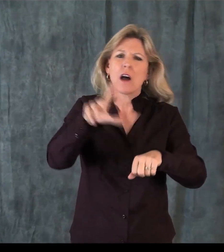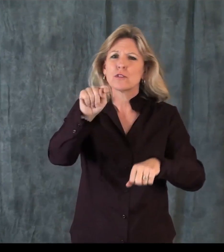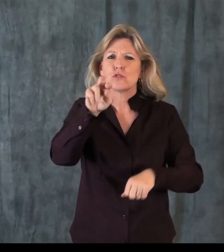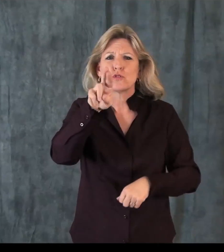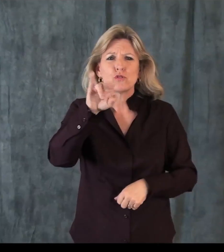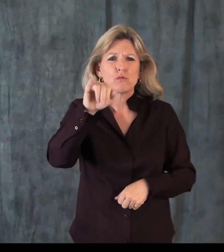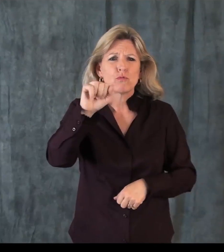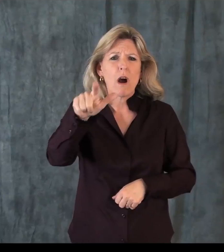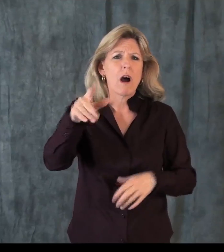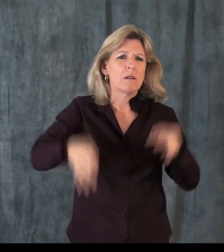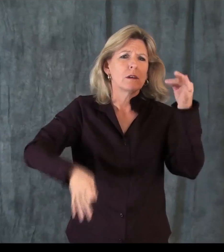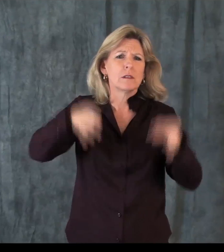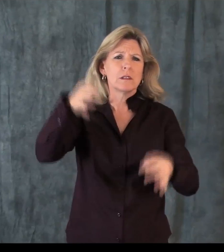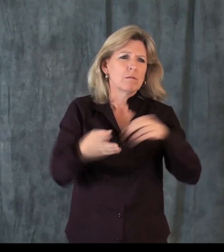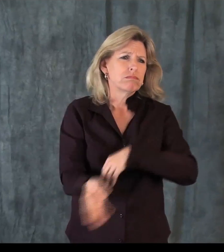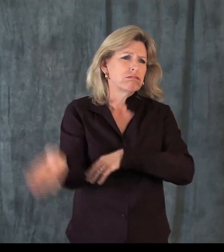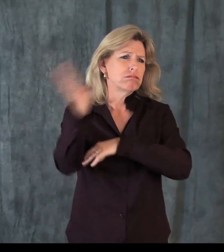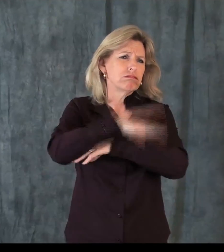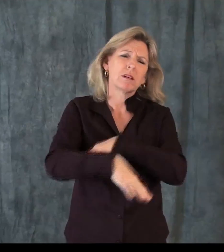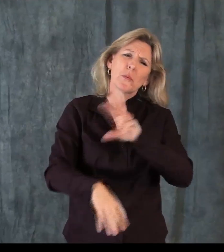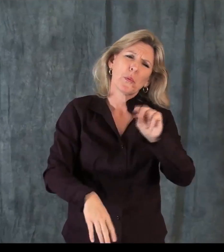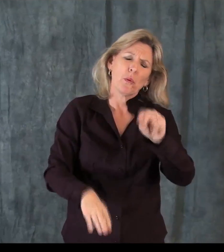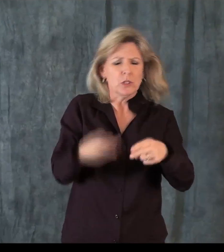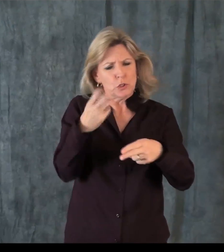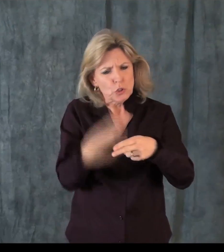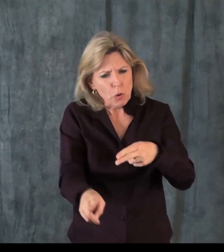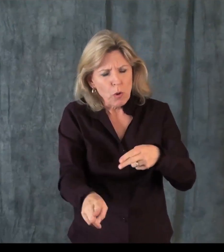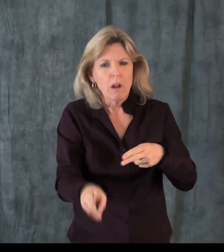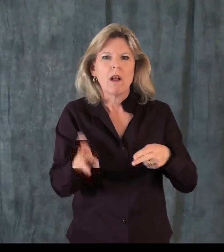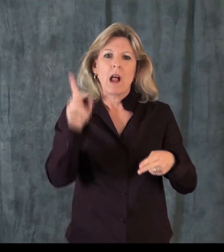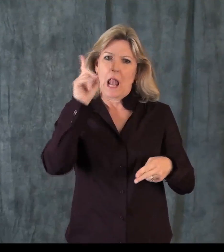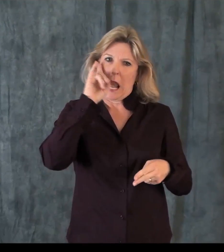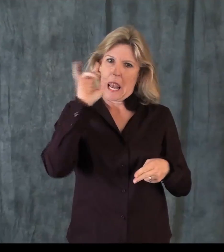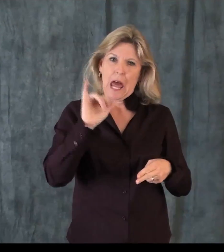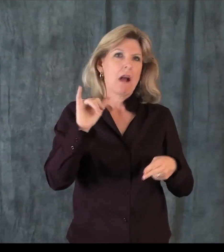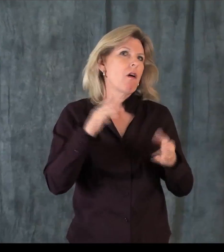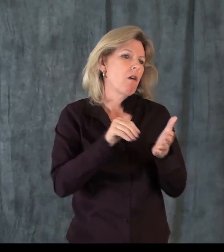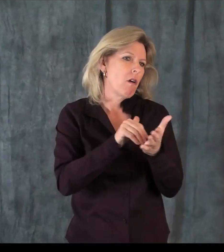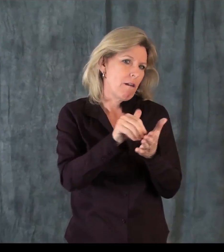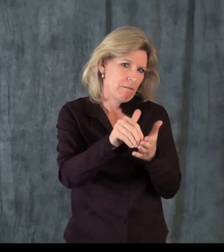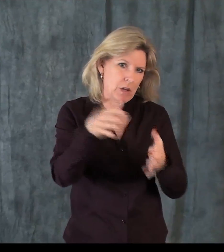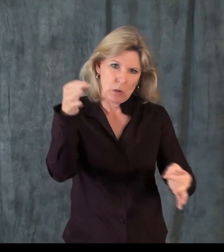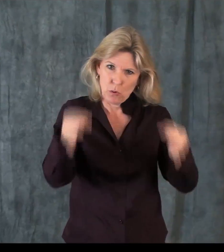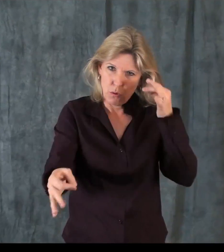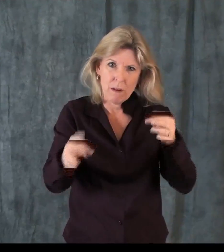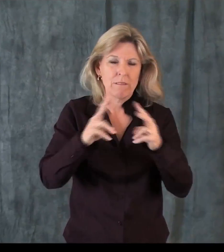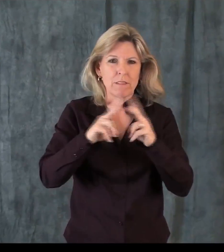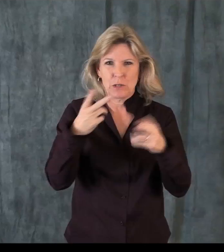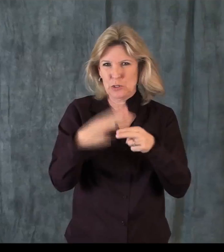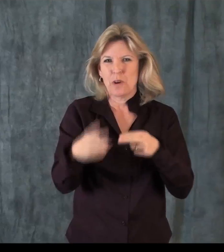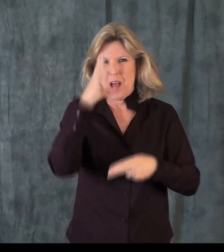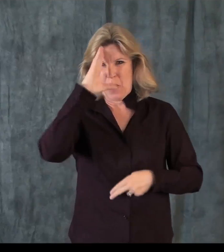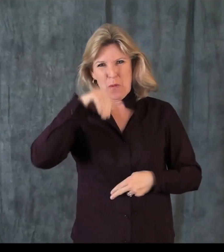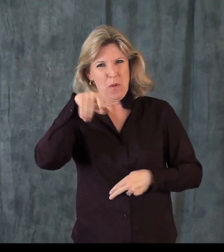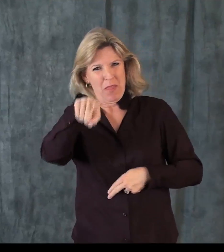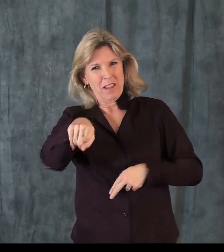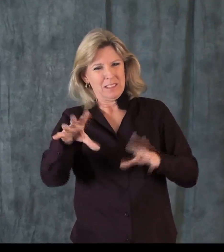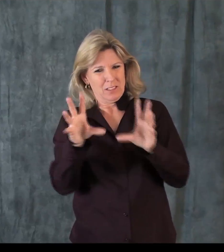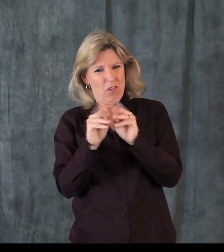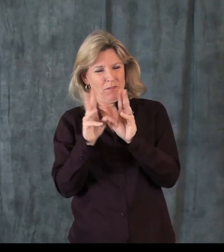we don't want any long trials, anything that lasts all day being done through VRI, so things that are short in nature. And very often that's the